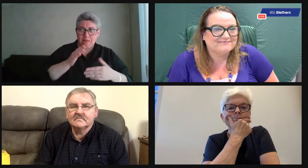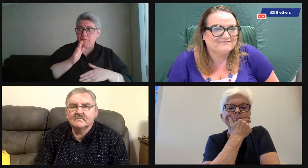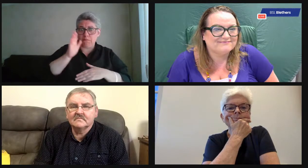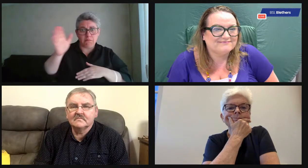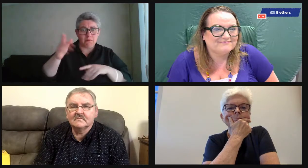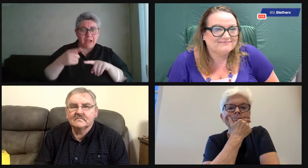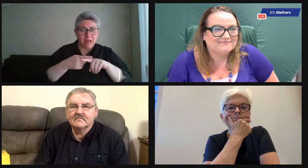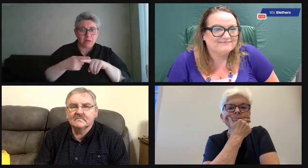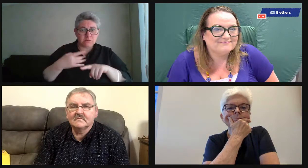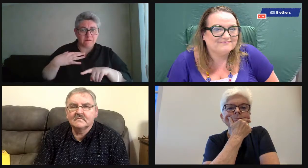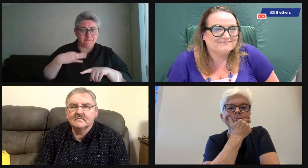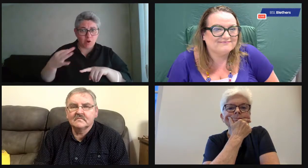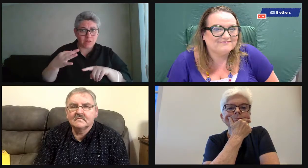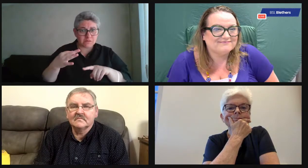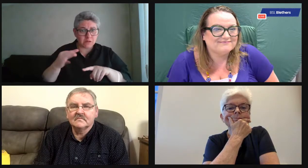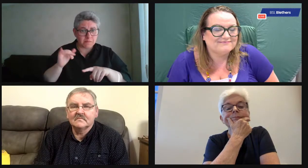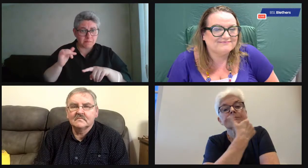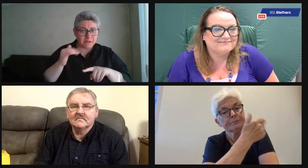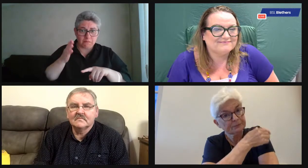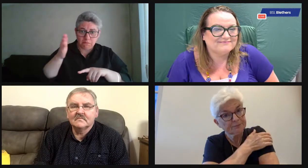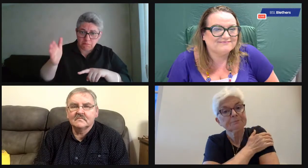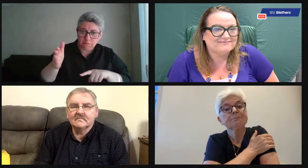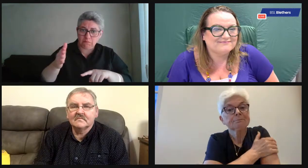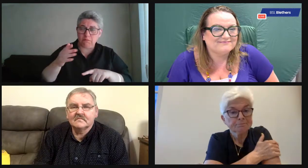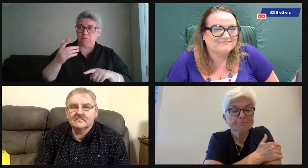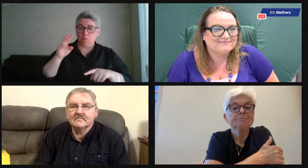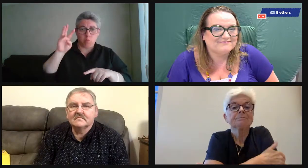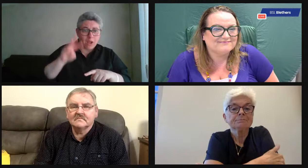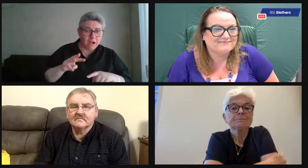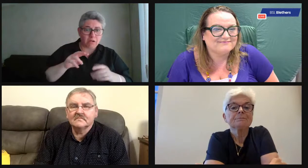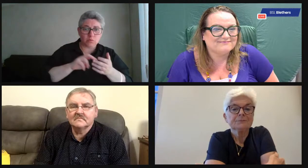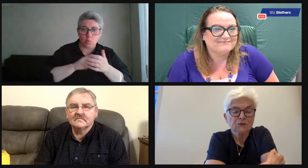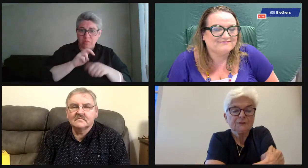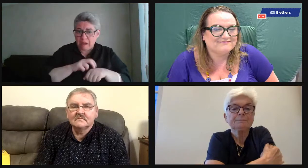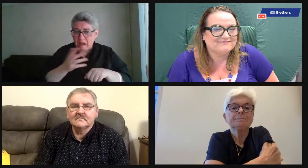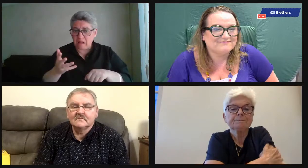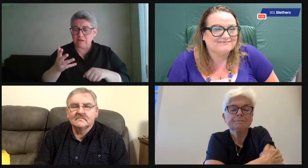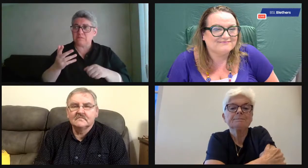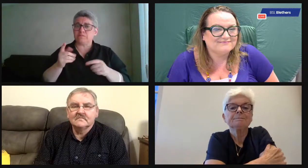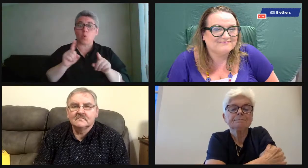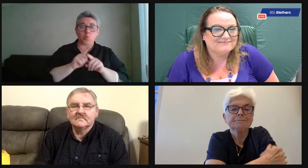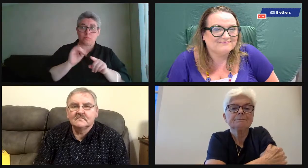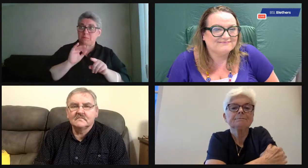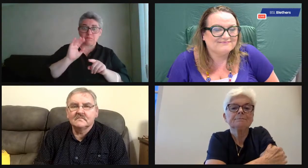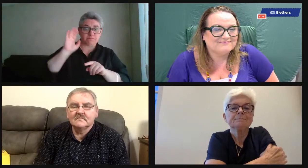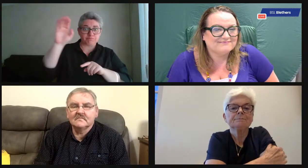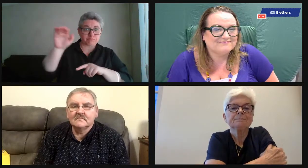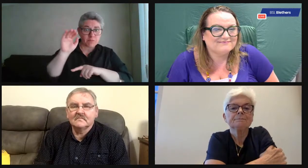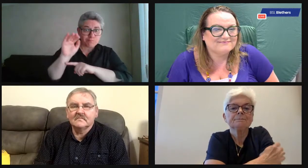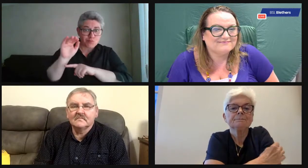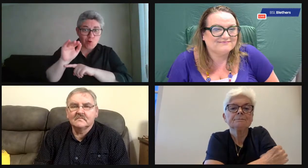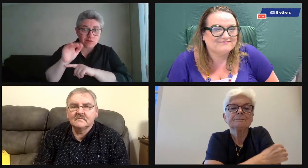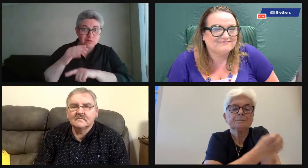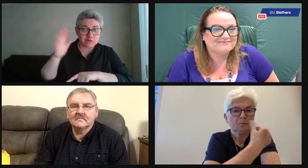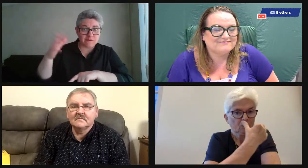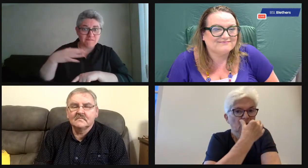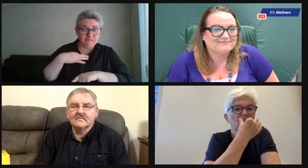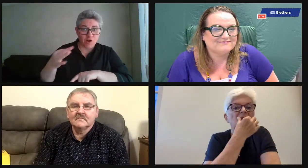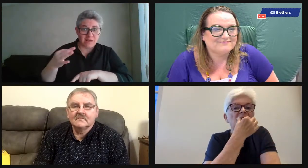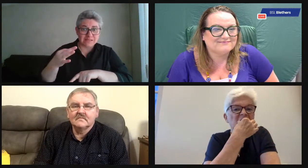you know, it's not just about here in Scotland. Maybe there are volunteering opportunities in England and Wales as well. Perhaps you could travel abroad